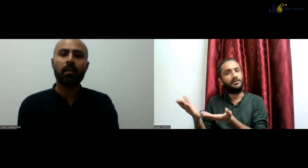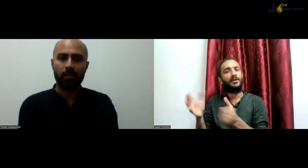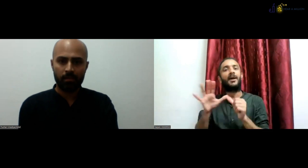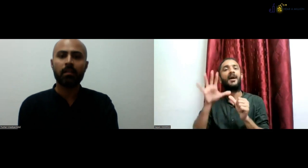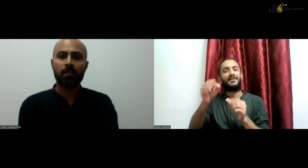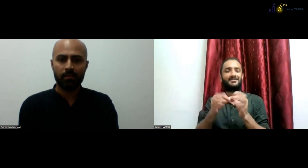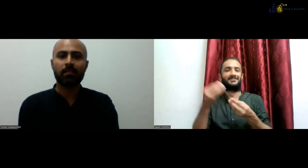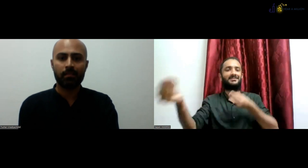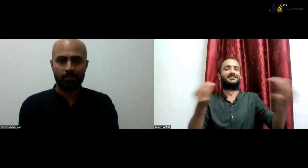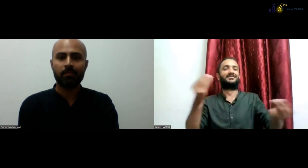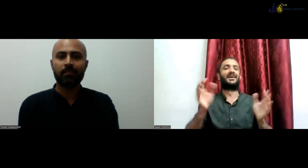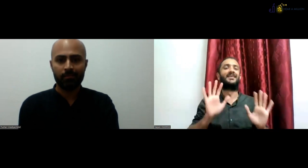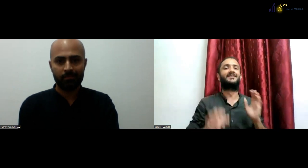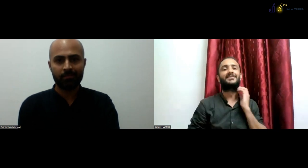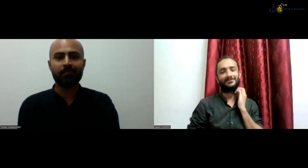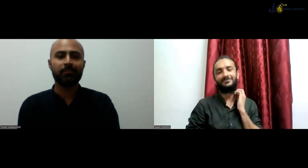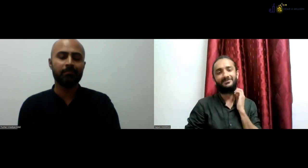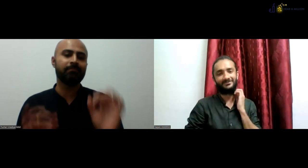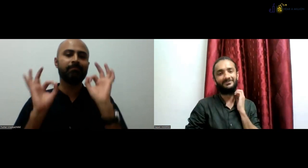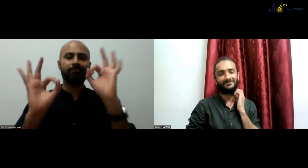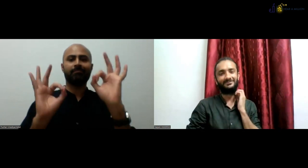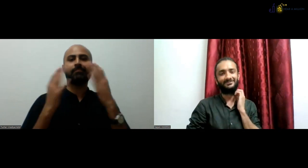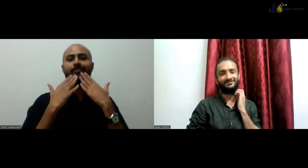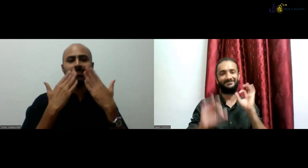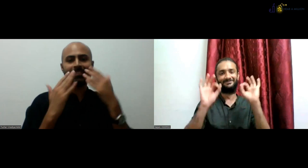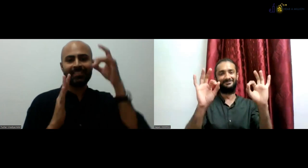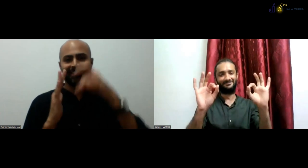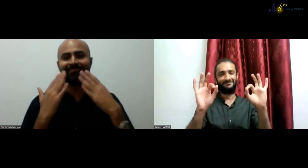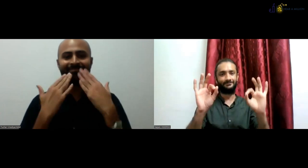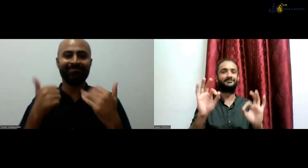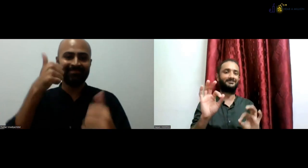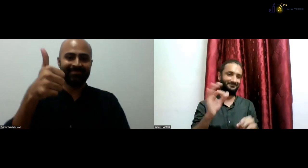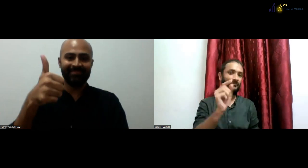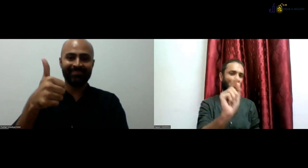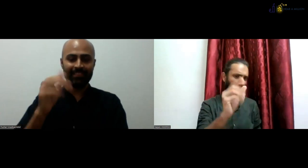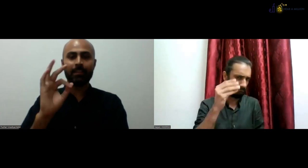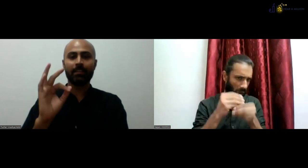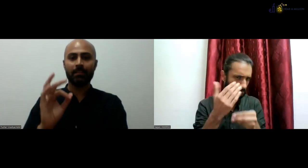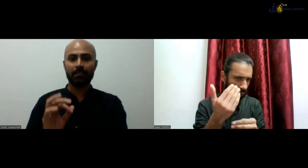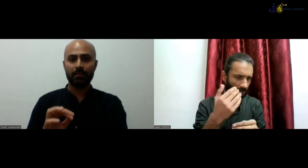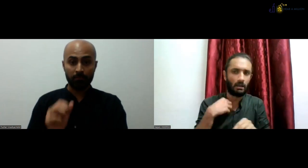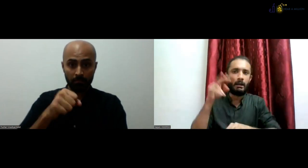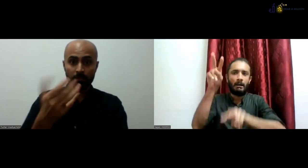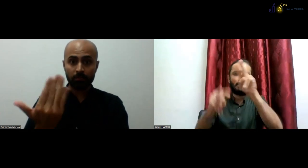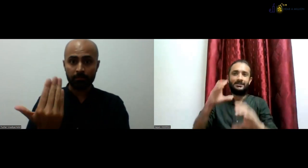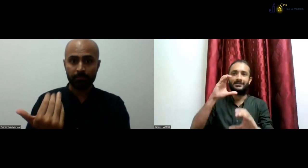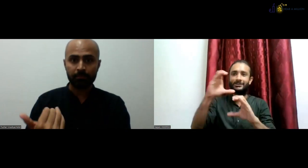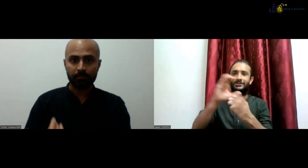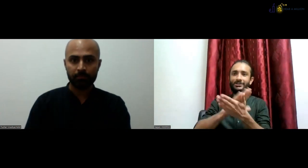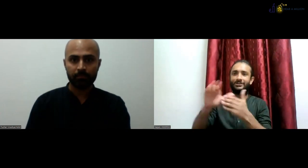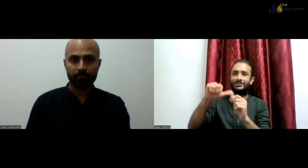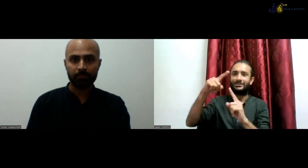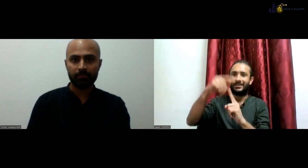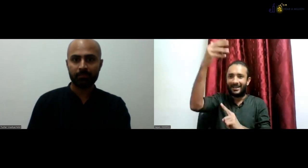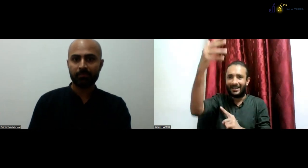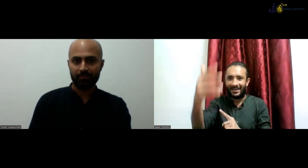you know, colleges which will have in Haryana near to our place. We will also